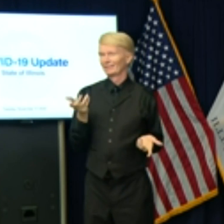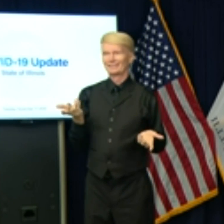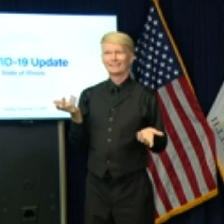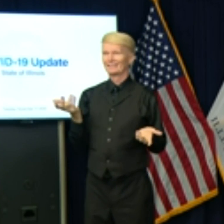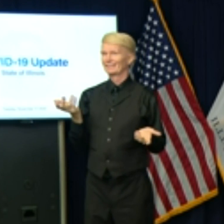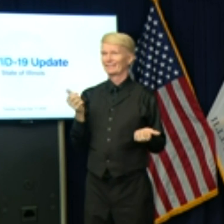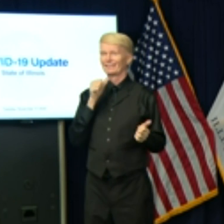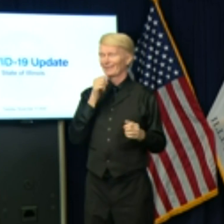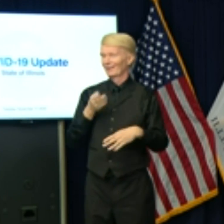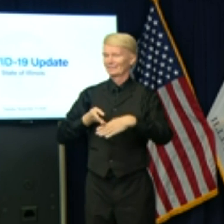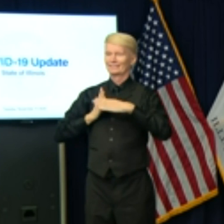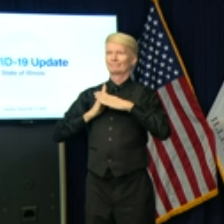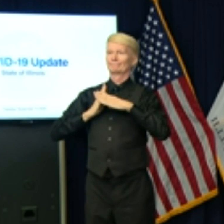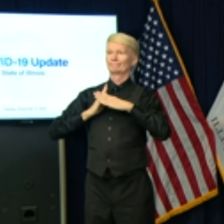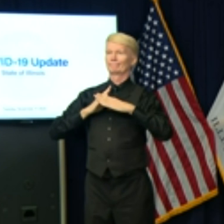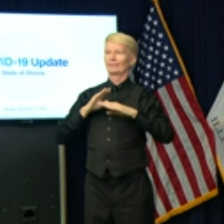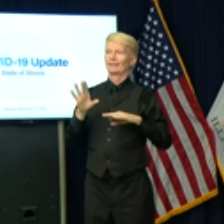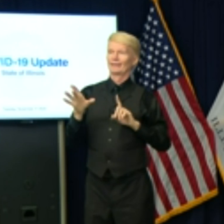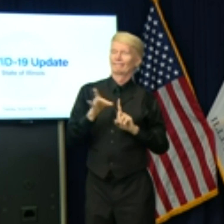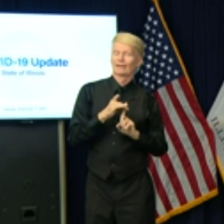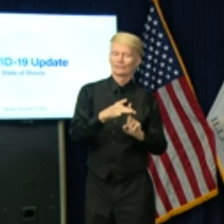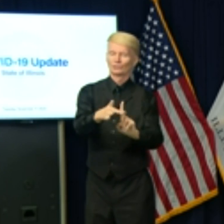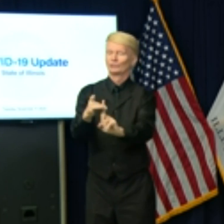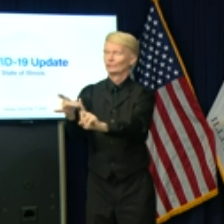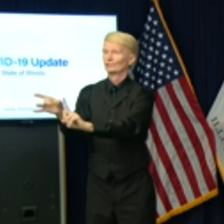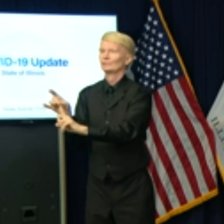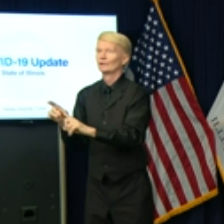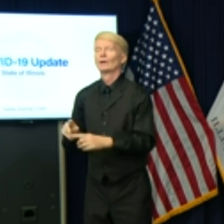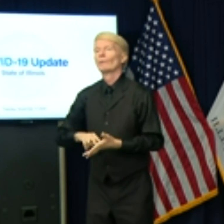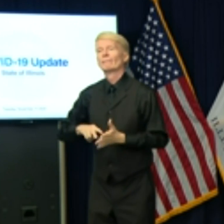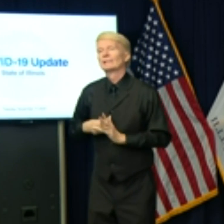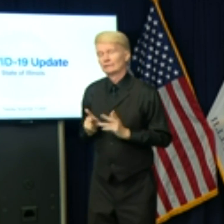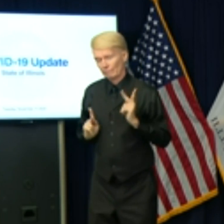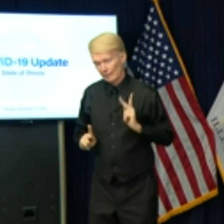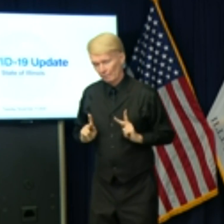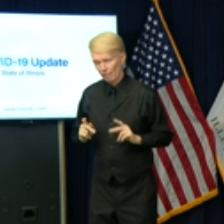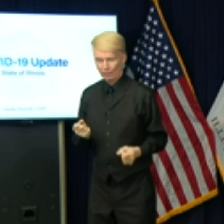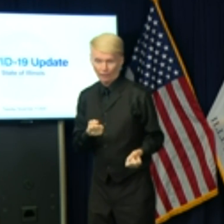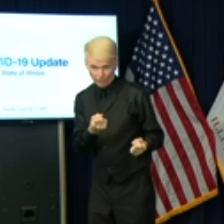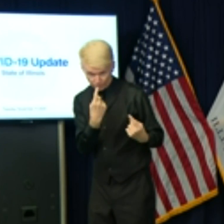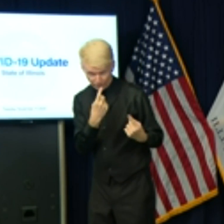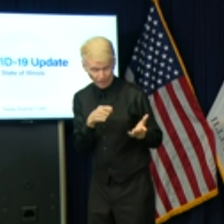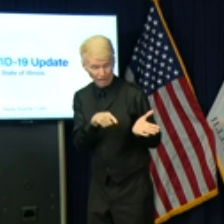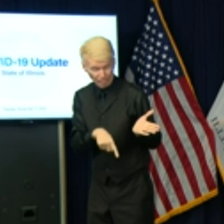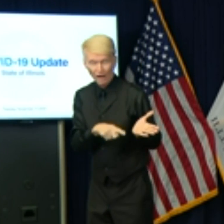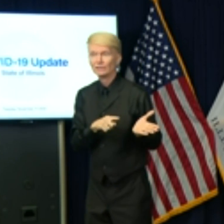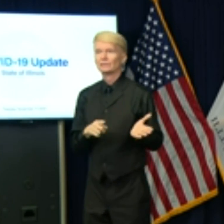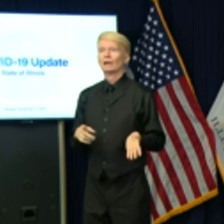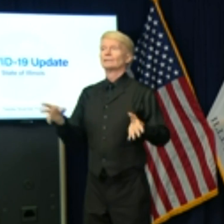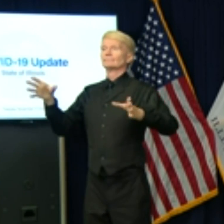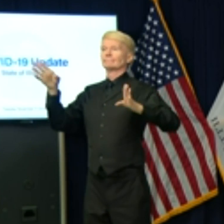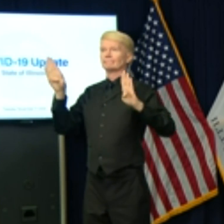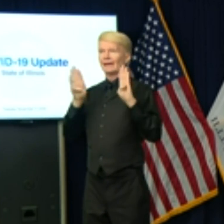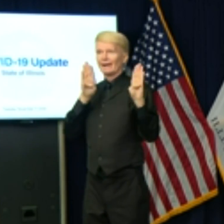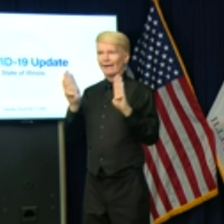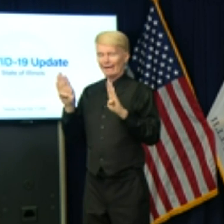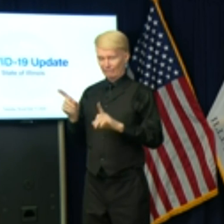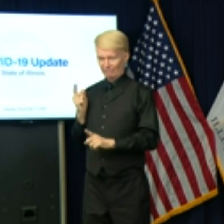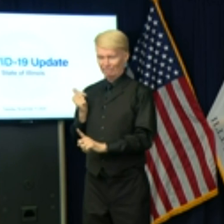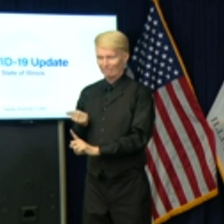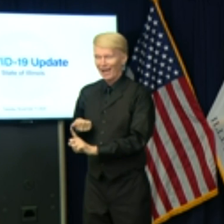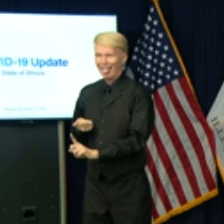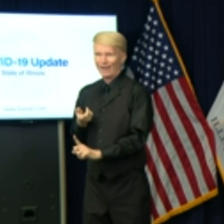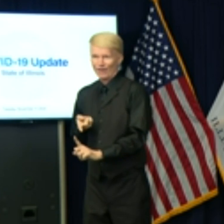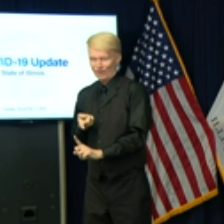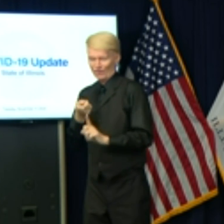and interrupt disease transmission. It is the individual people that have to adhere to those words on the paper, that have to fulfill the